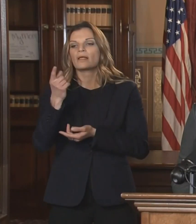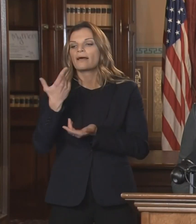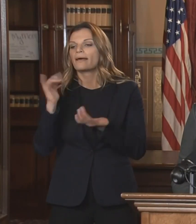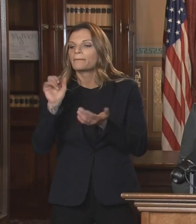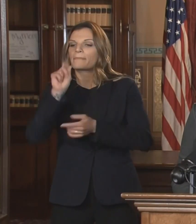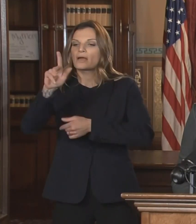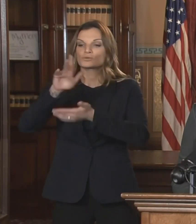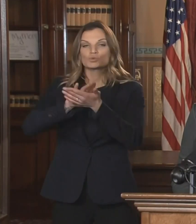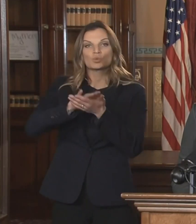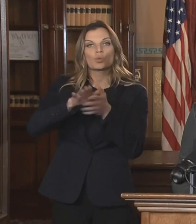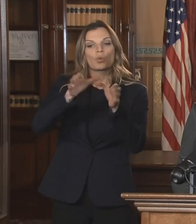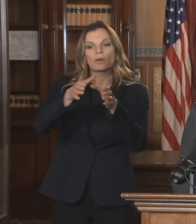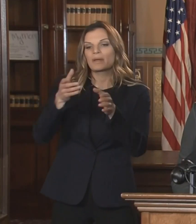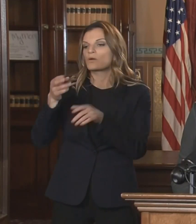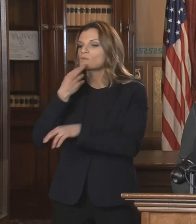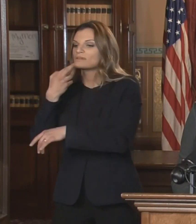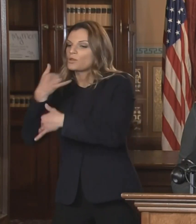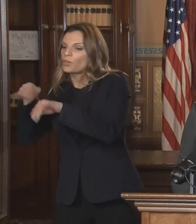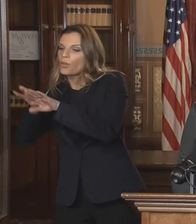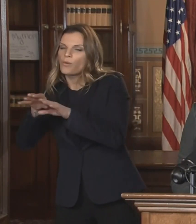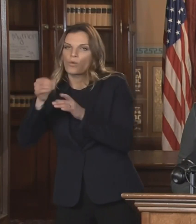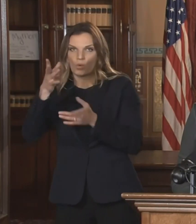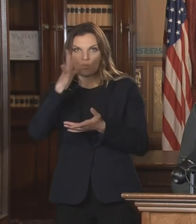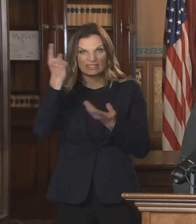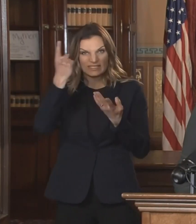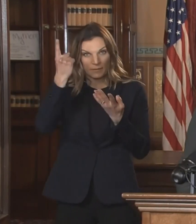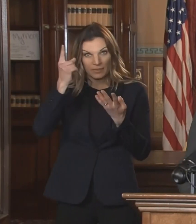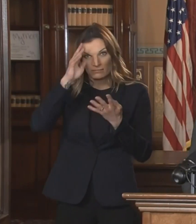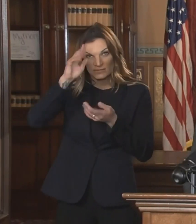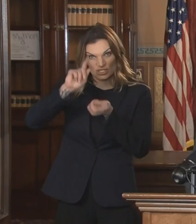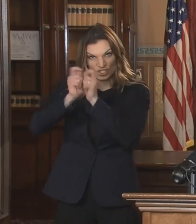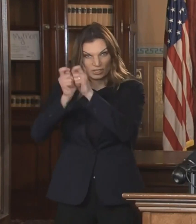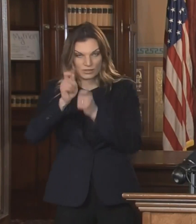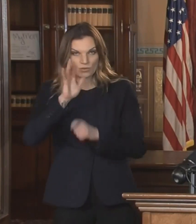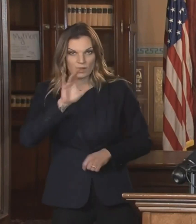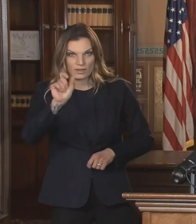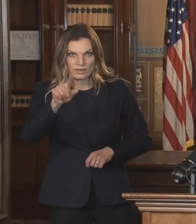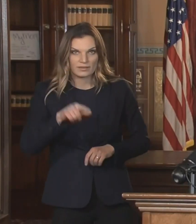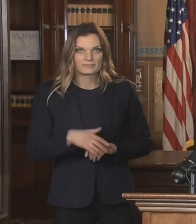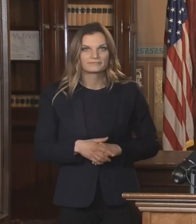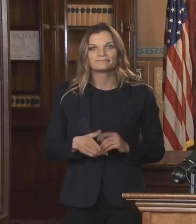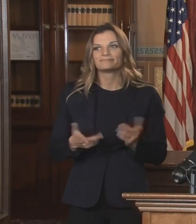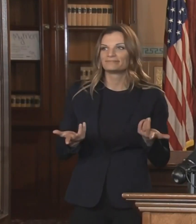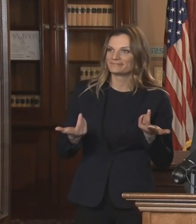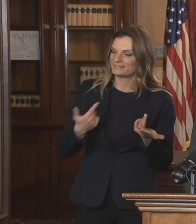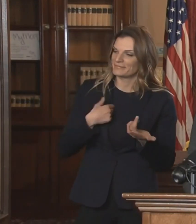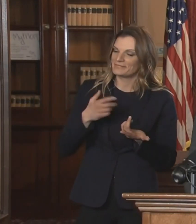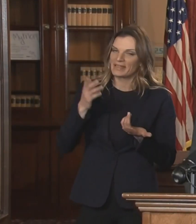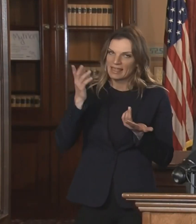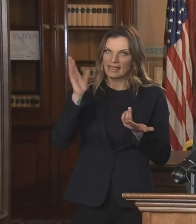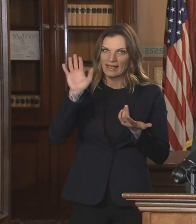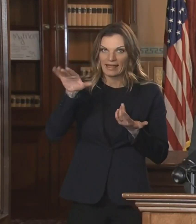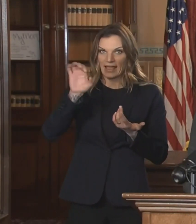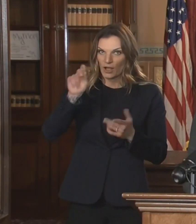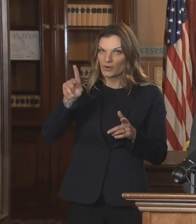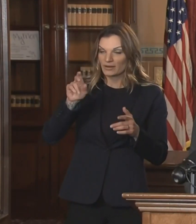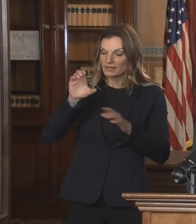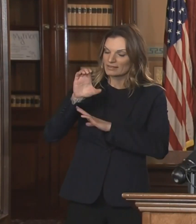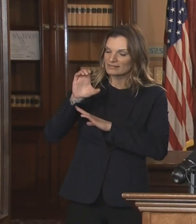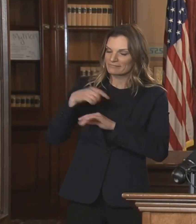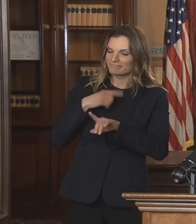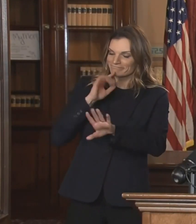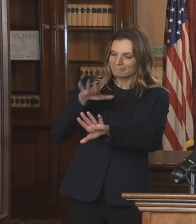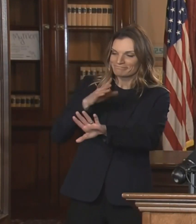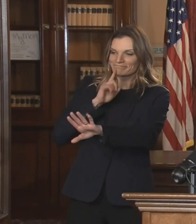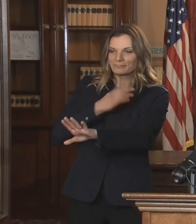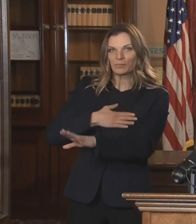but restaurants are still closed for indoor dining? Um, I, Eric, you know, appreciate your tenacity. I can't shed more light